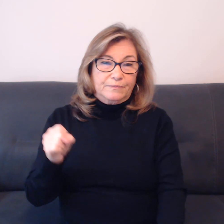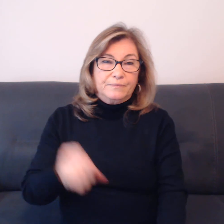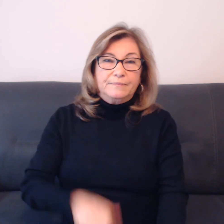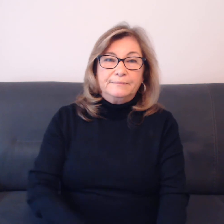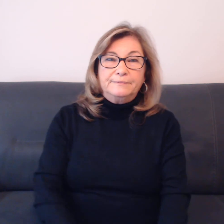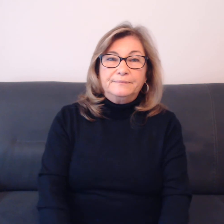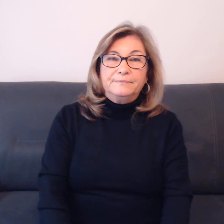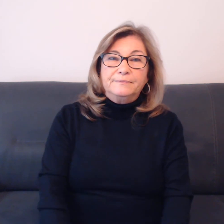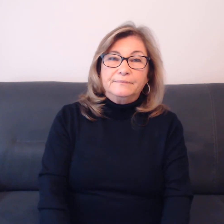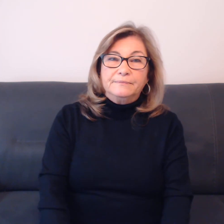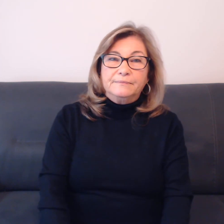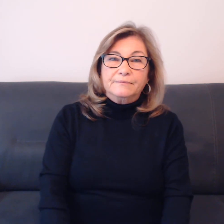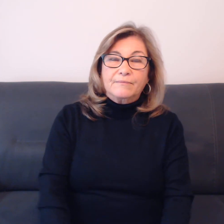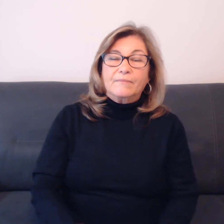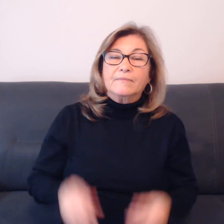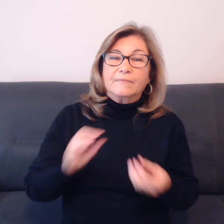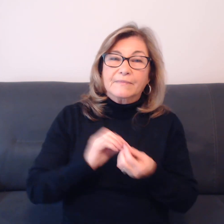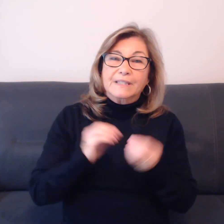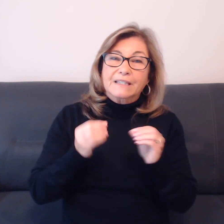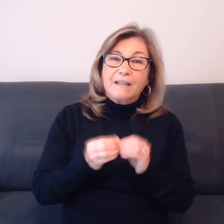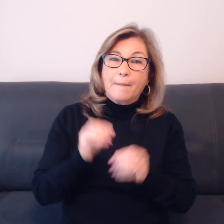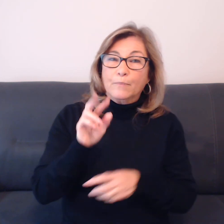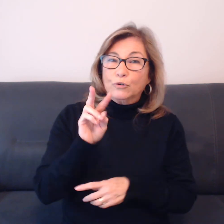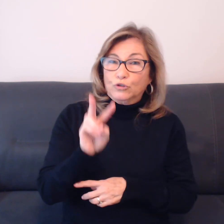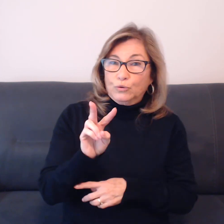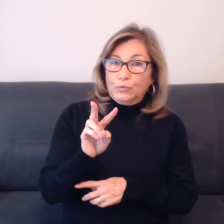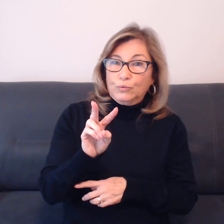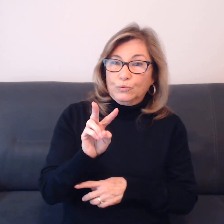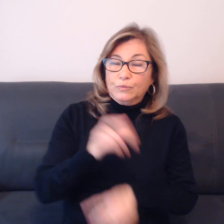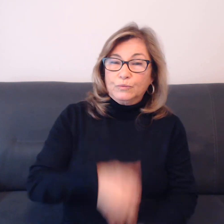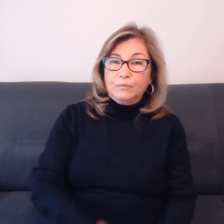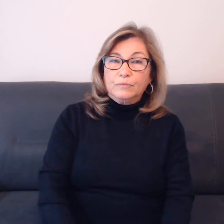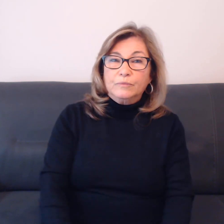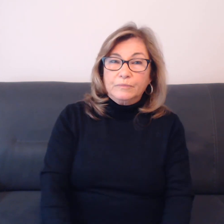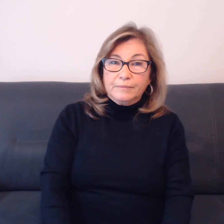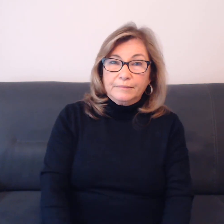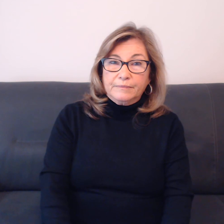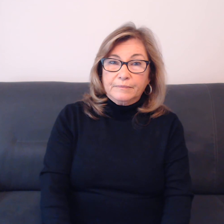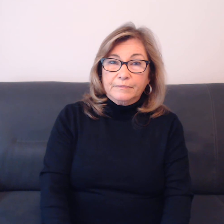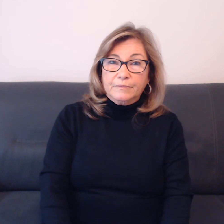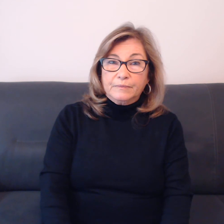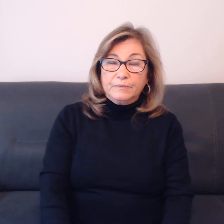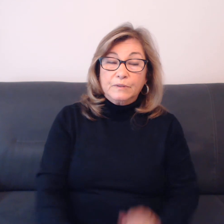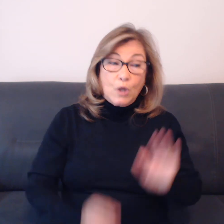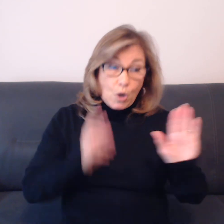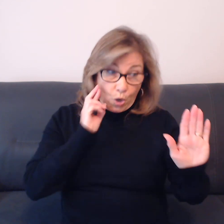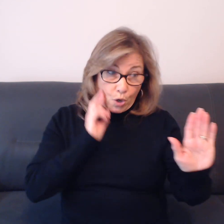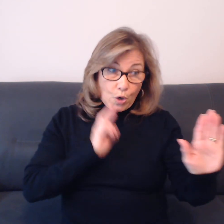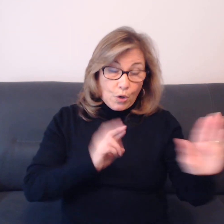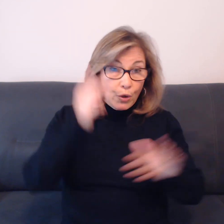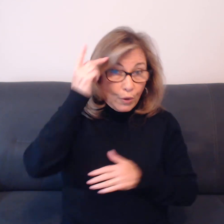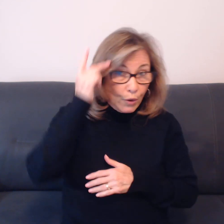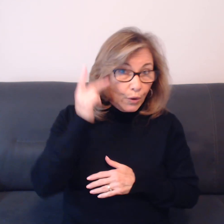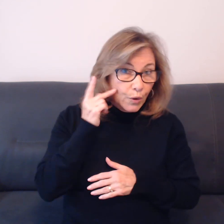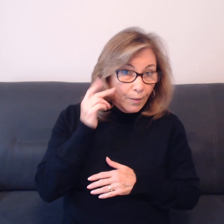Number two, her parents are very proud